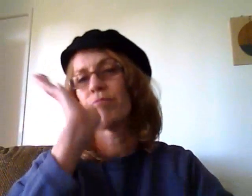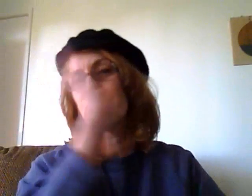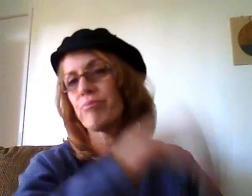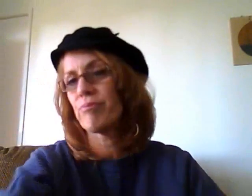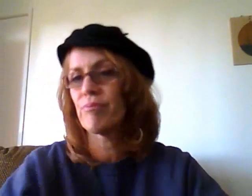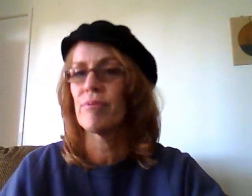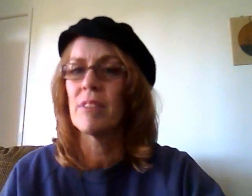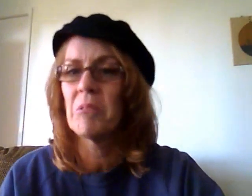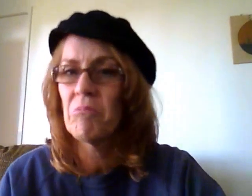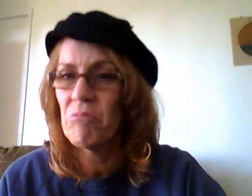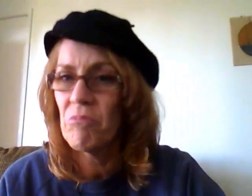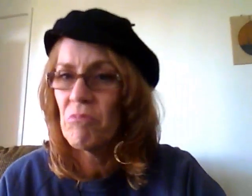Something's got to give